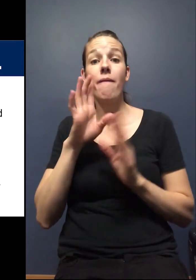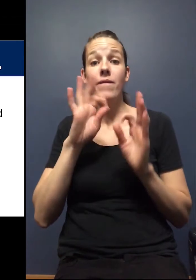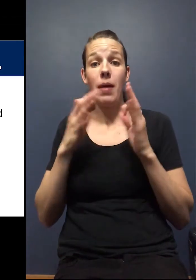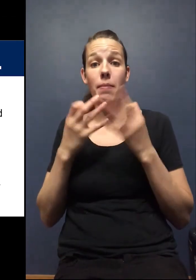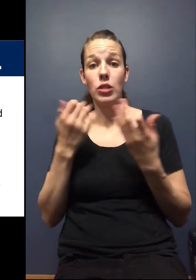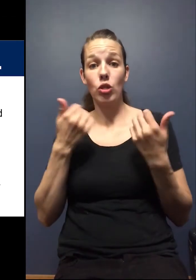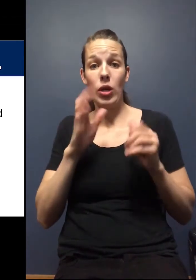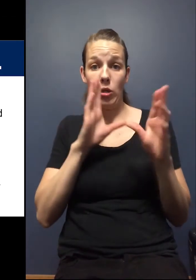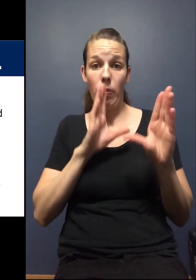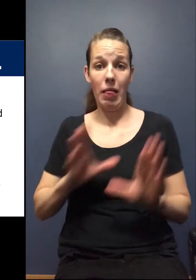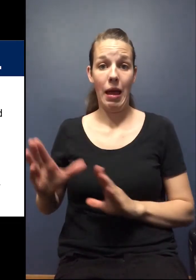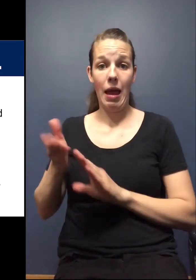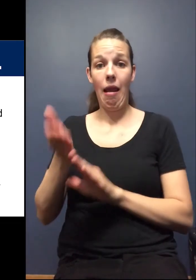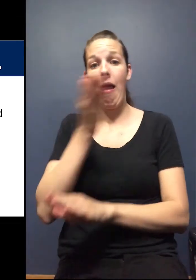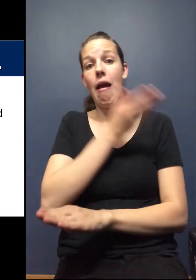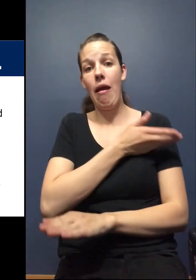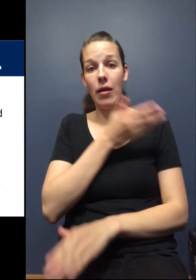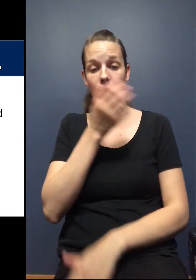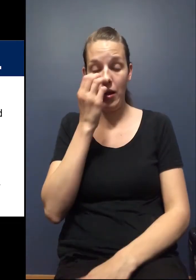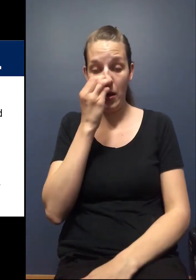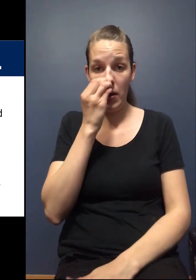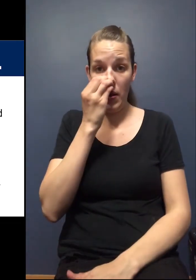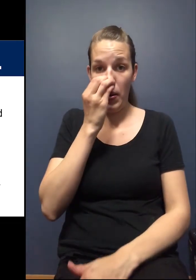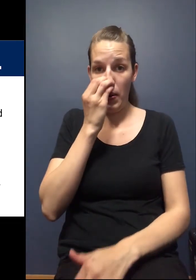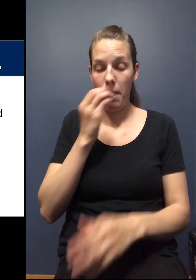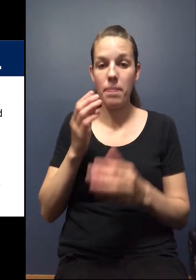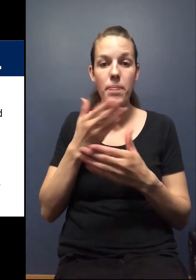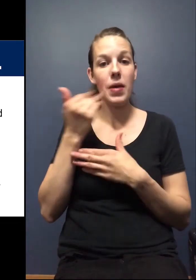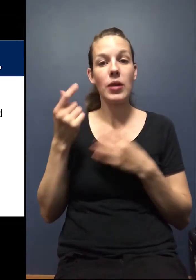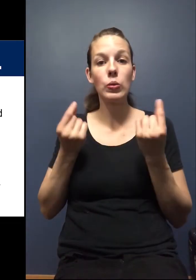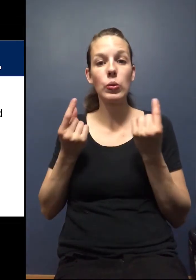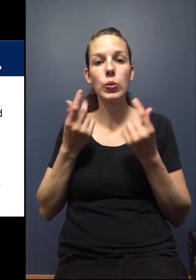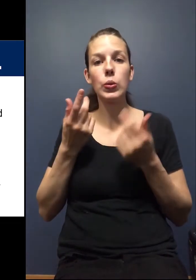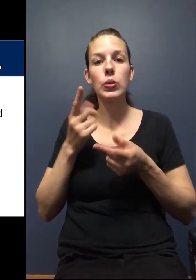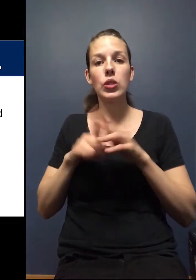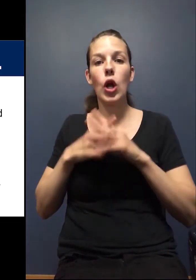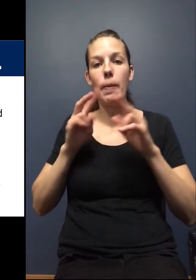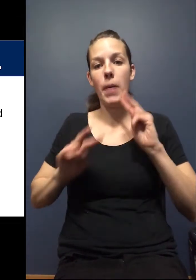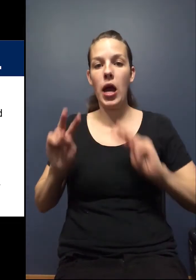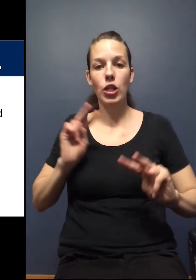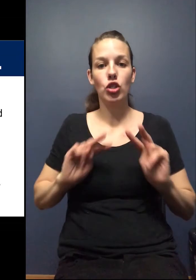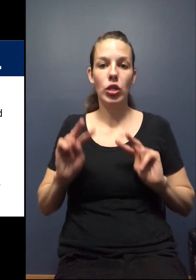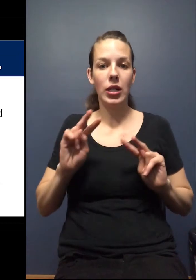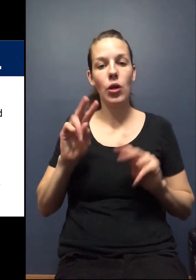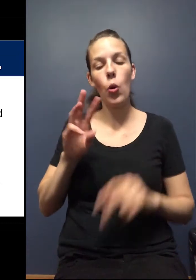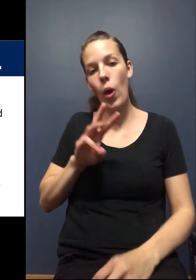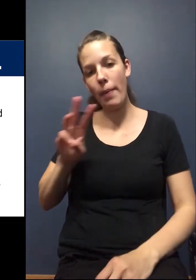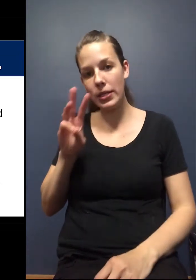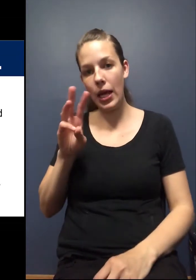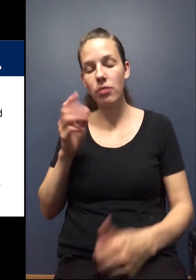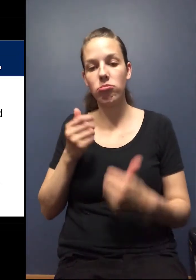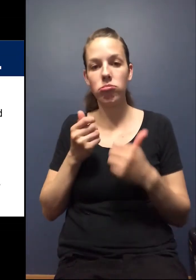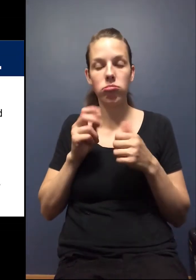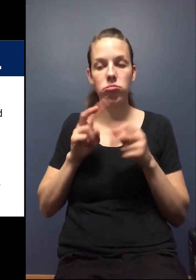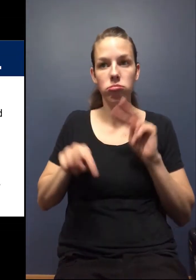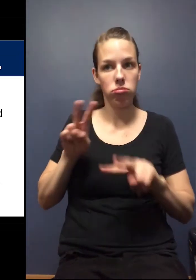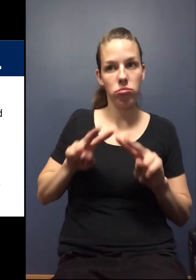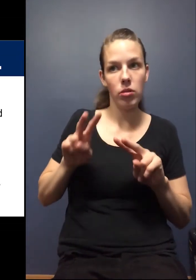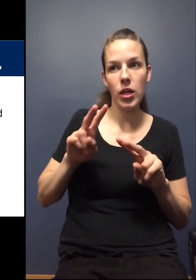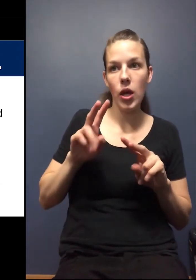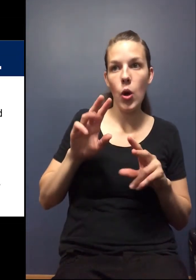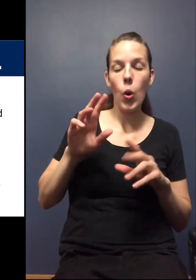ahead, I think, um, one of the best things to do is start, um, monitoring our website, looking to see which